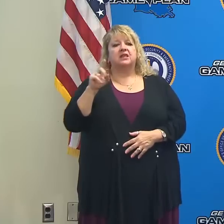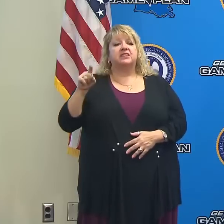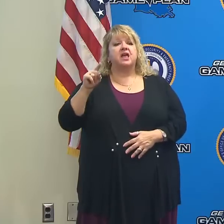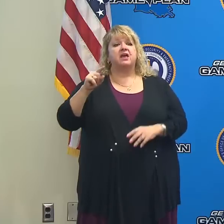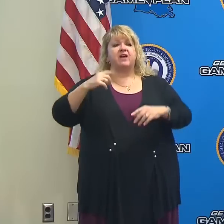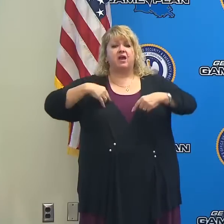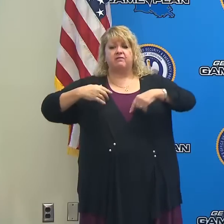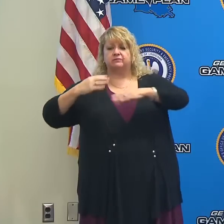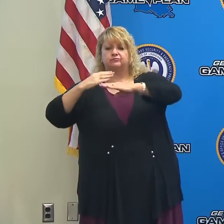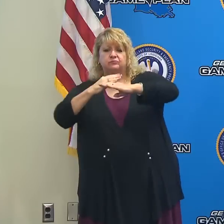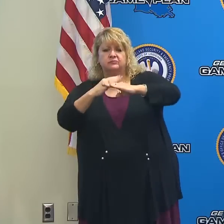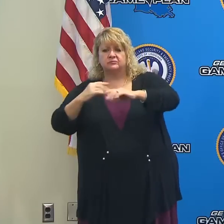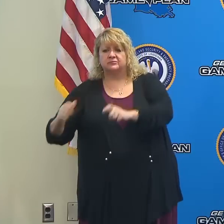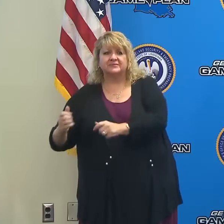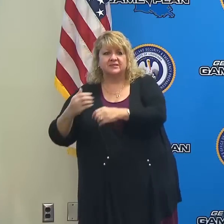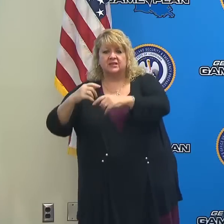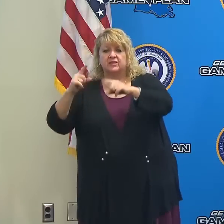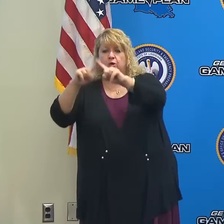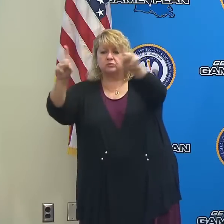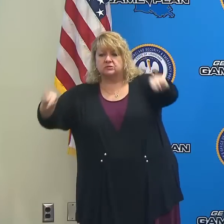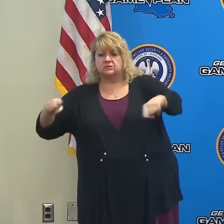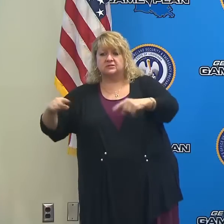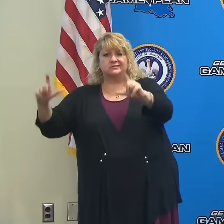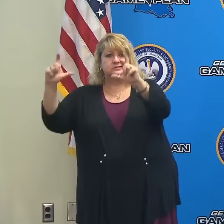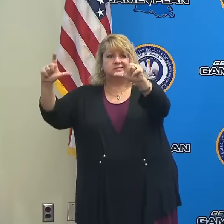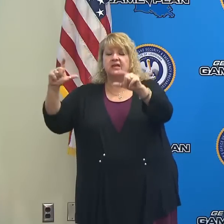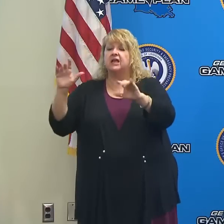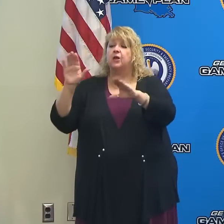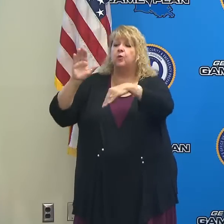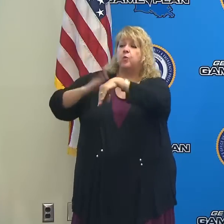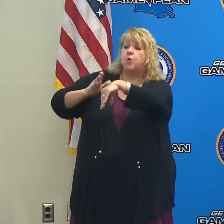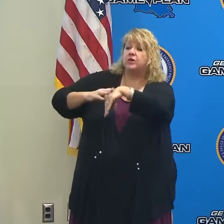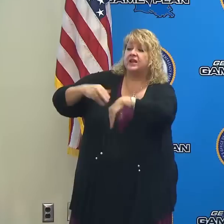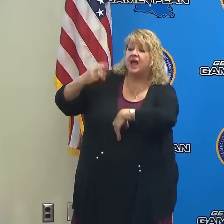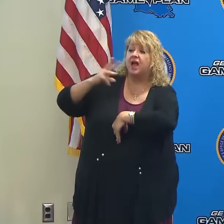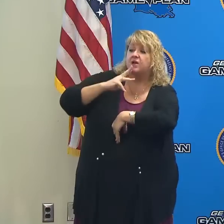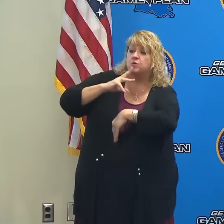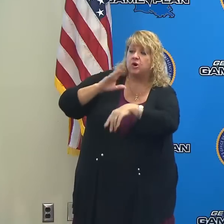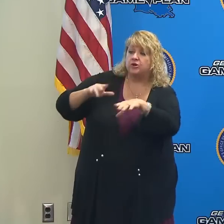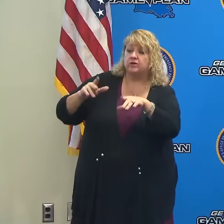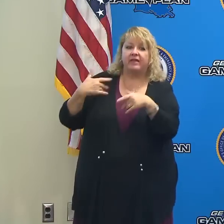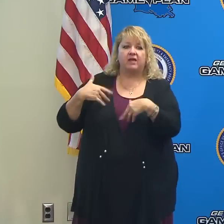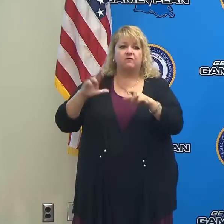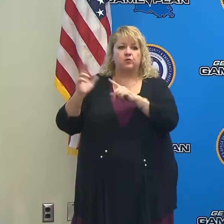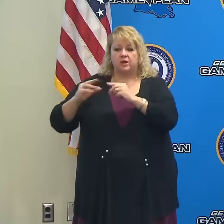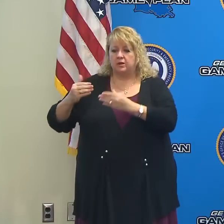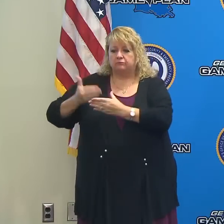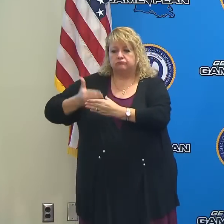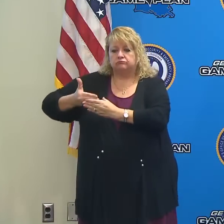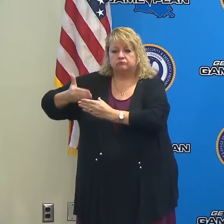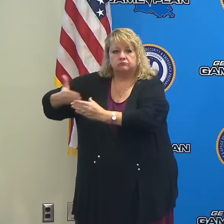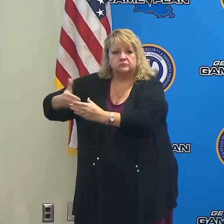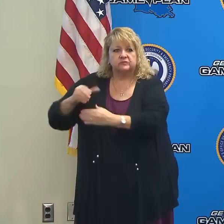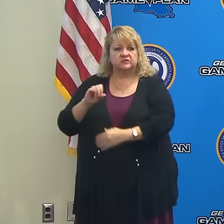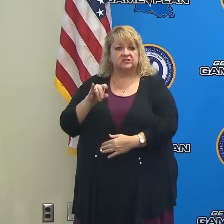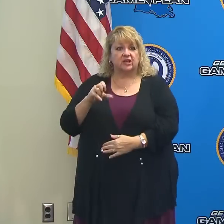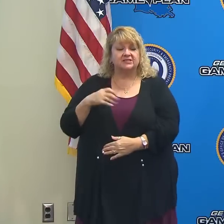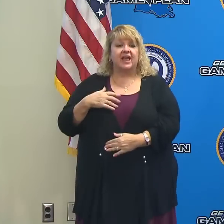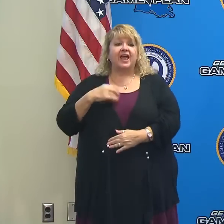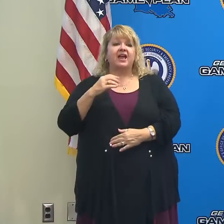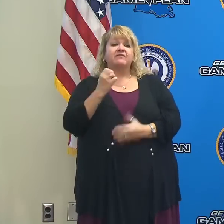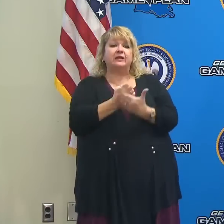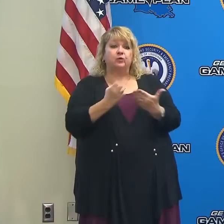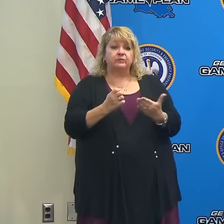signs and barricades and other equipment that may be needed to address issues related to the storm. This equipment will be